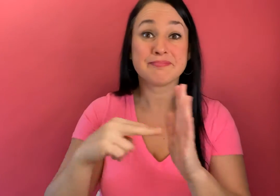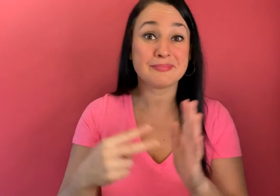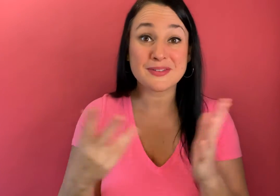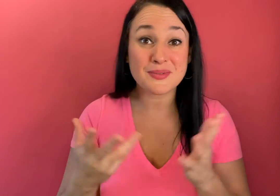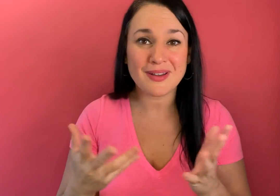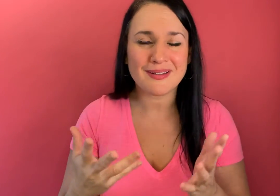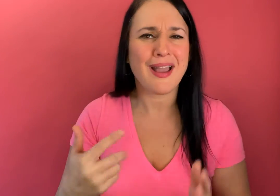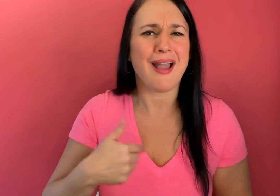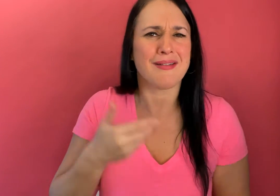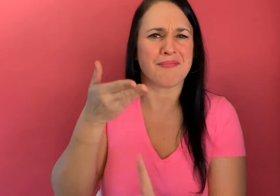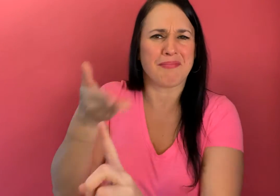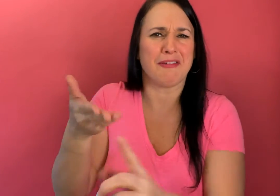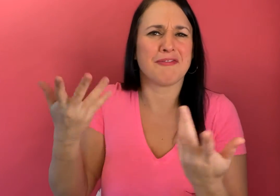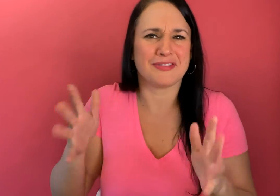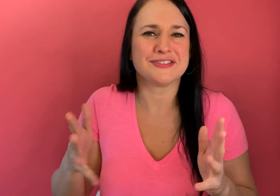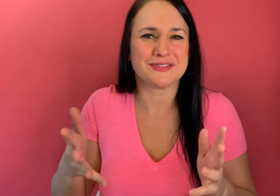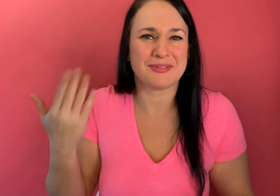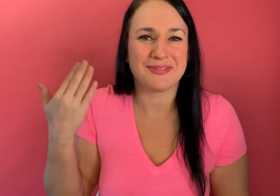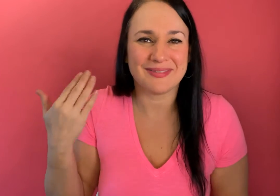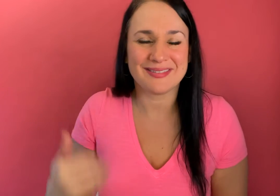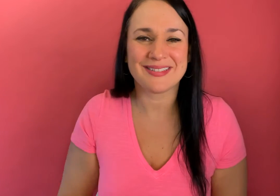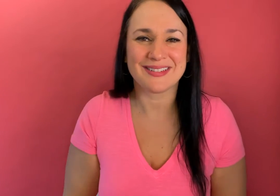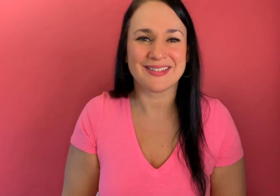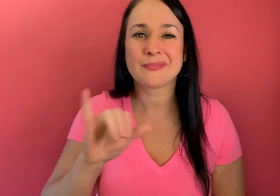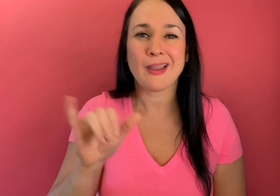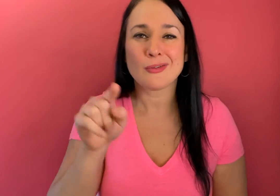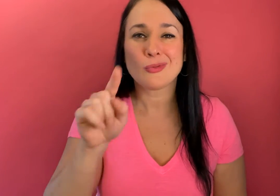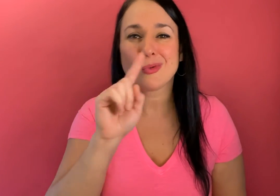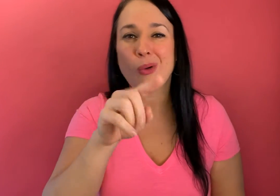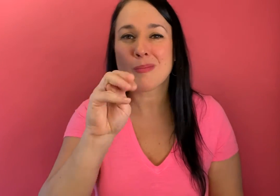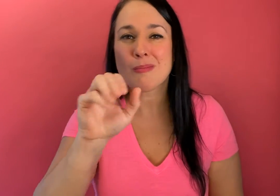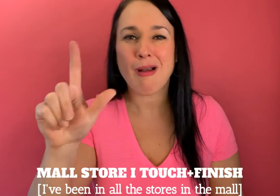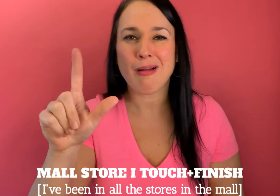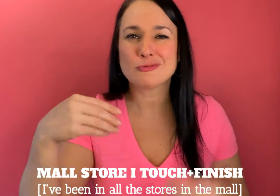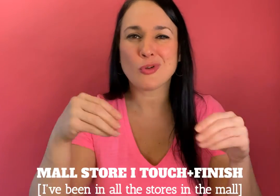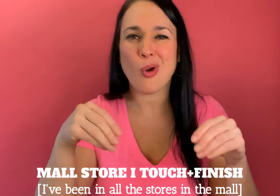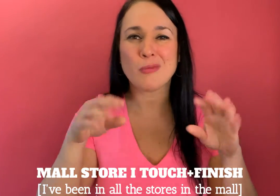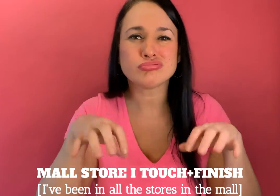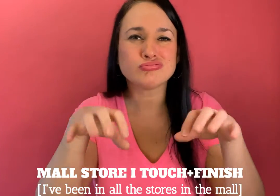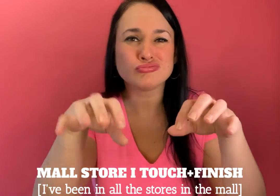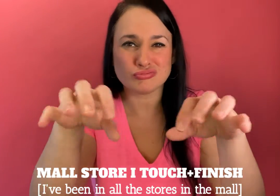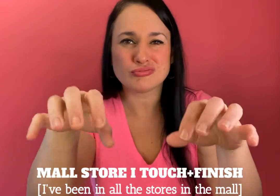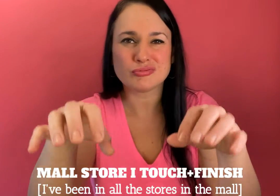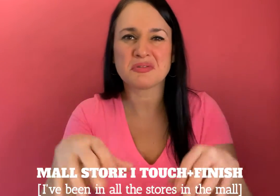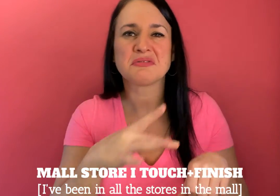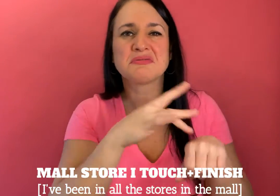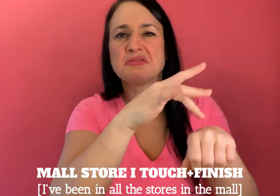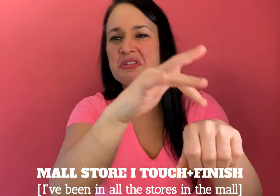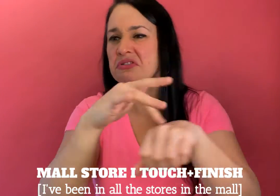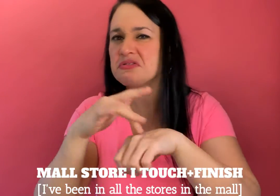and this means I've been there before like you know you go to the mall and you they're all there and you've